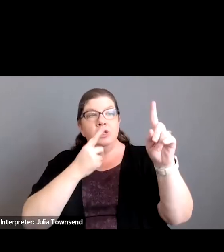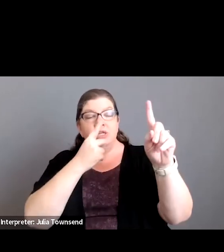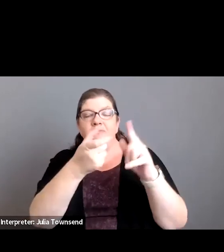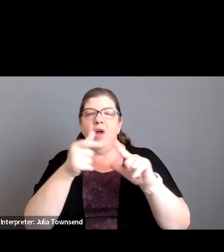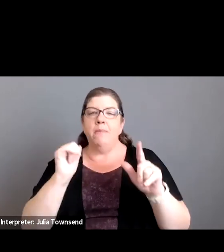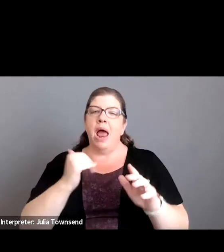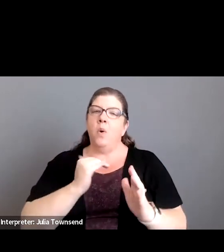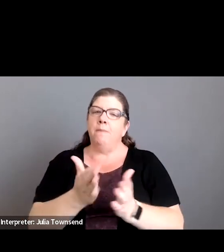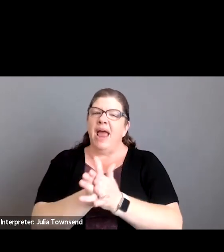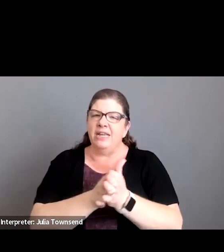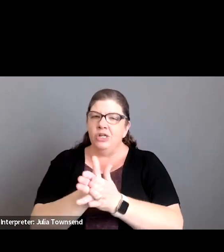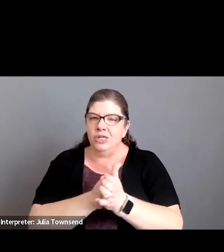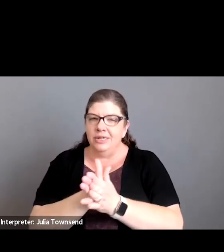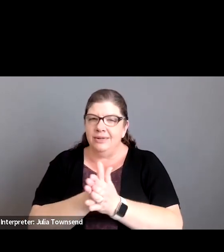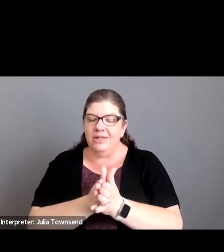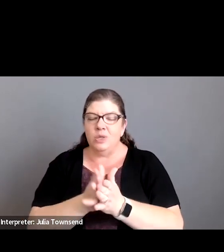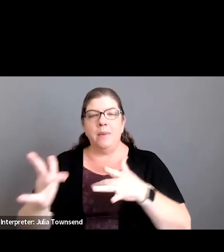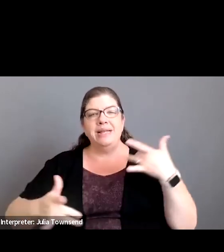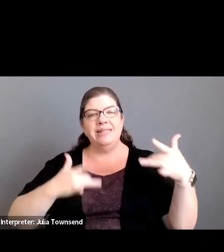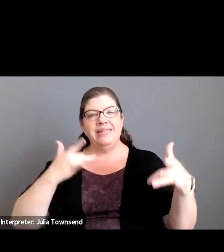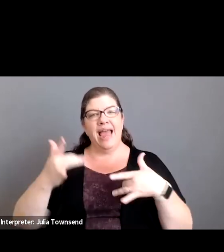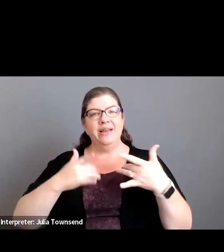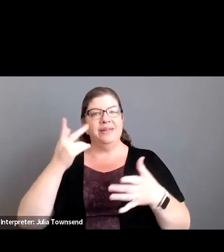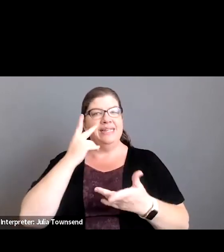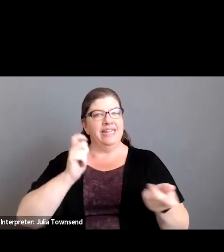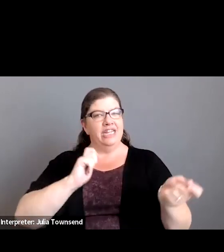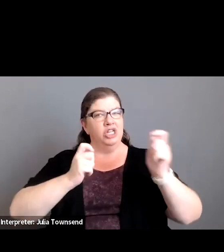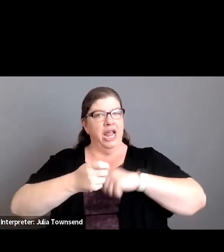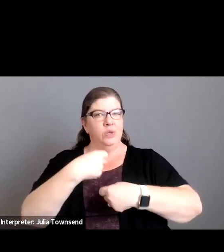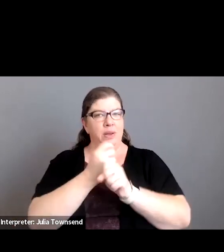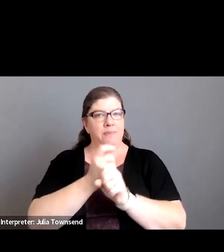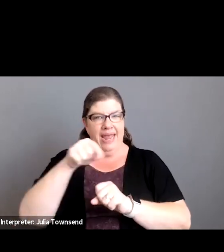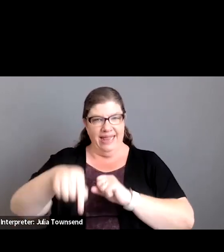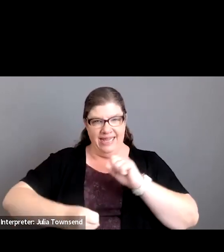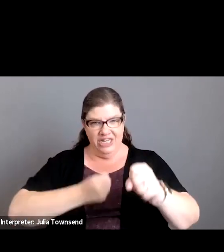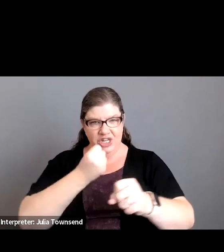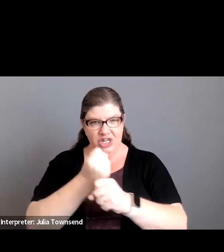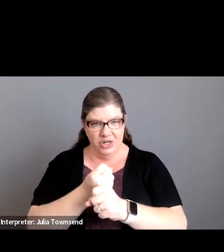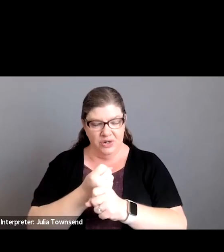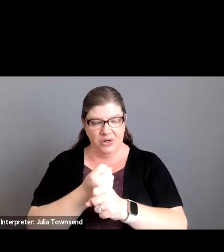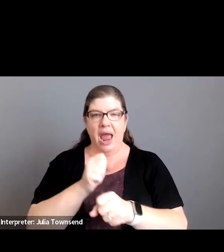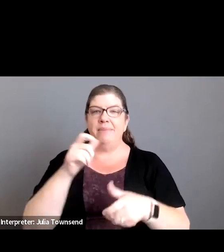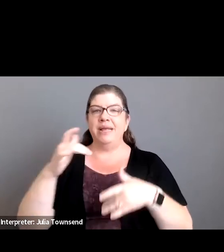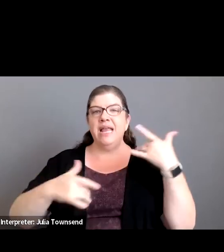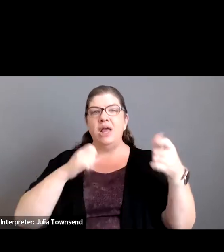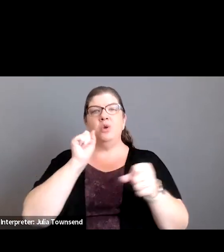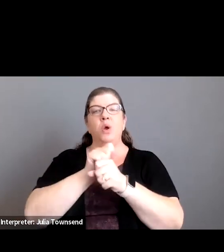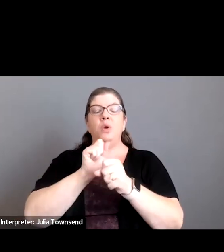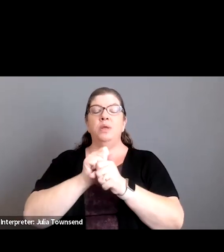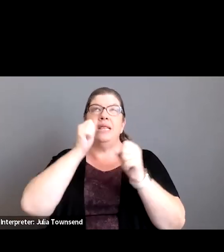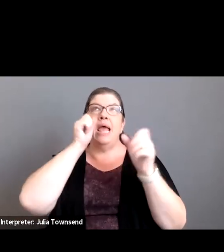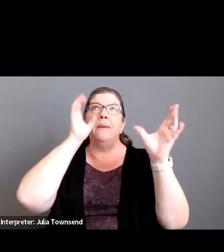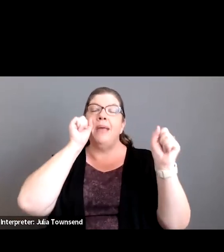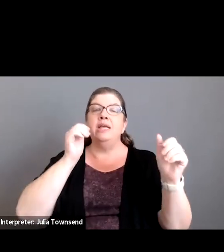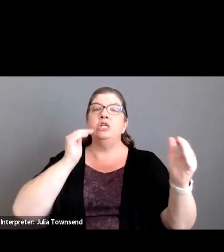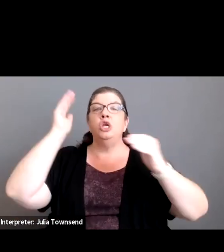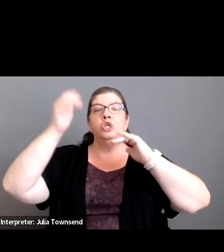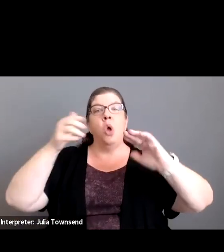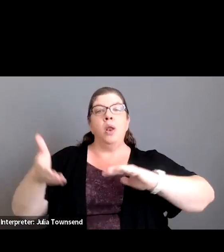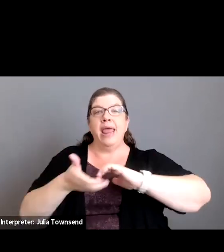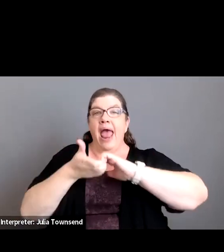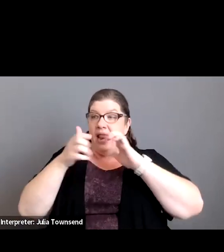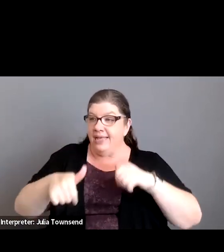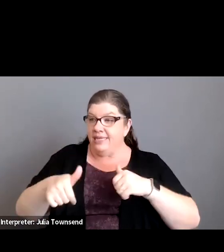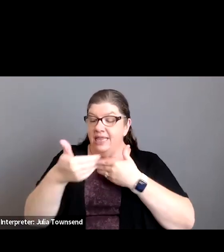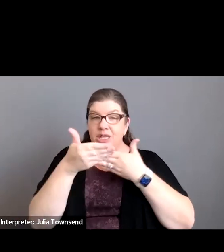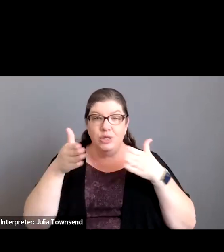our passion and so i'm really excited to see the change that we make this year i'm really excited to work with like i said the amazing adult allies that i have in this